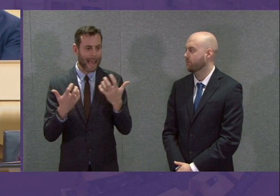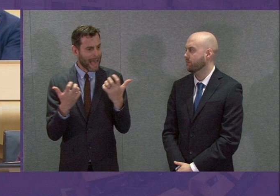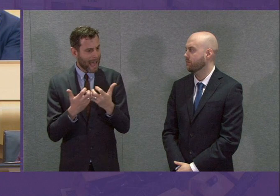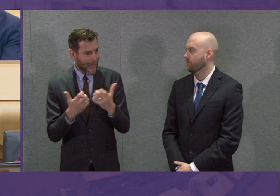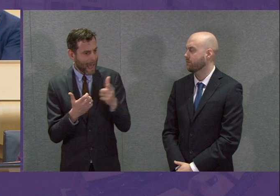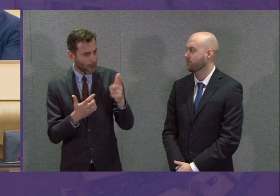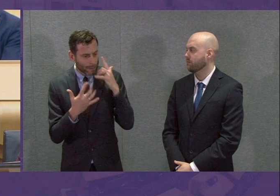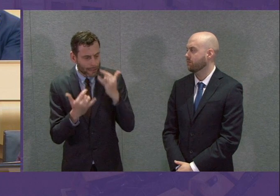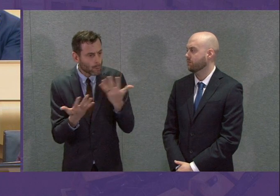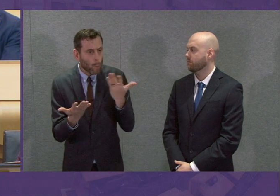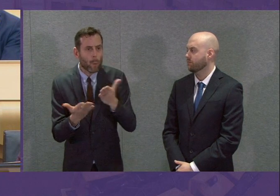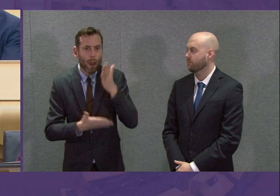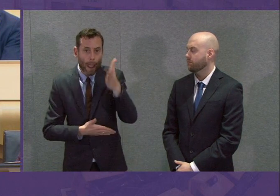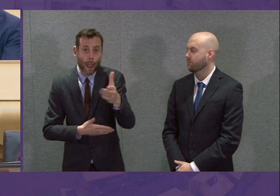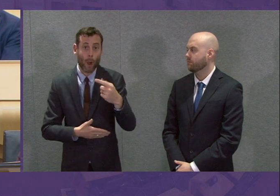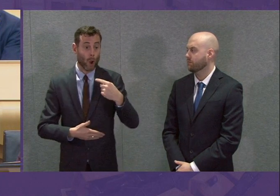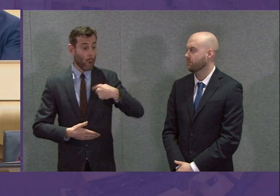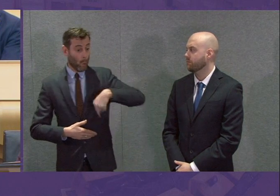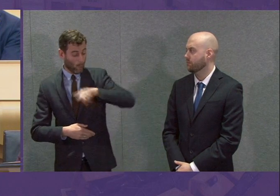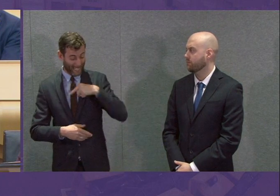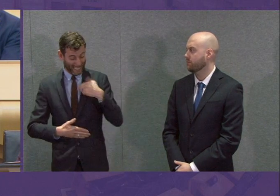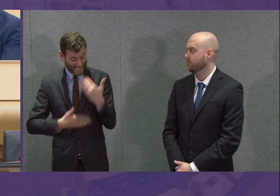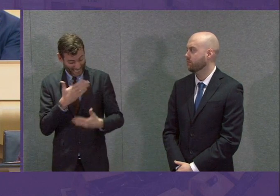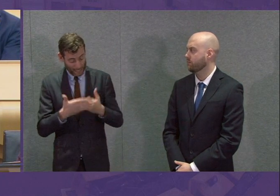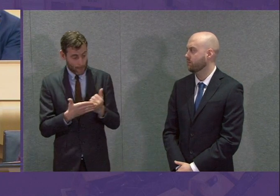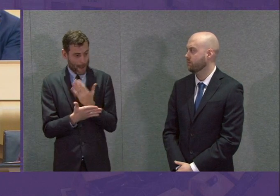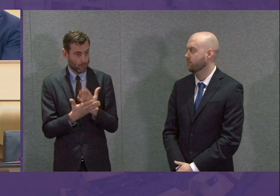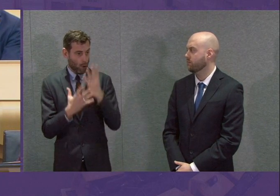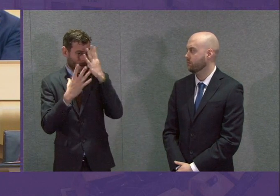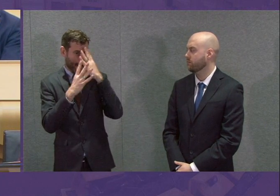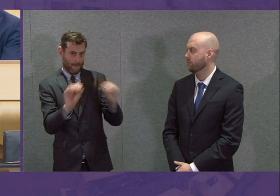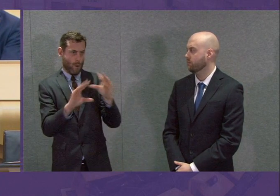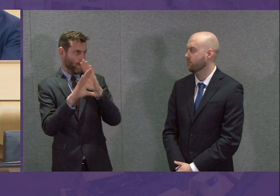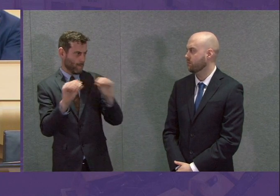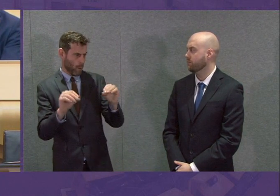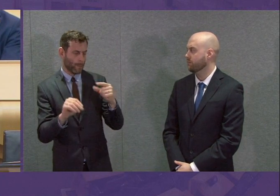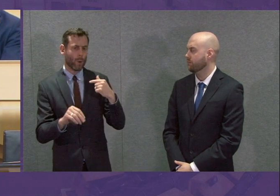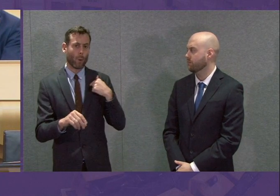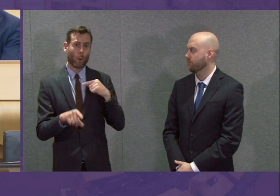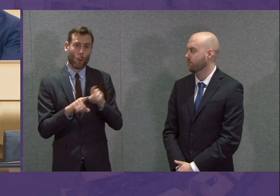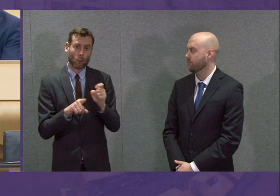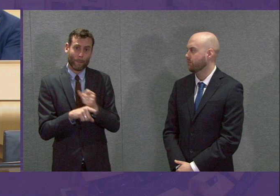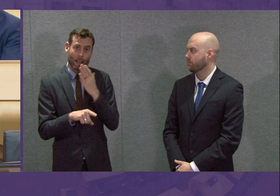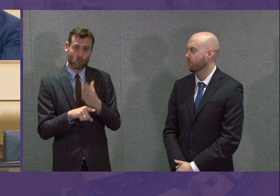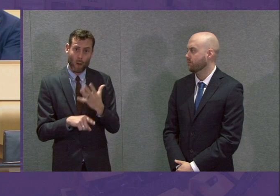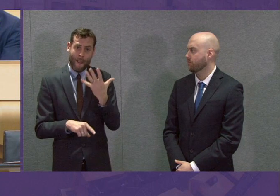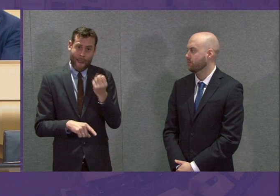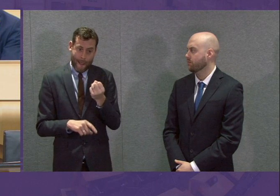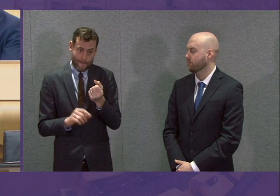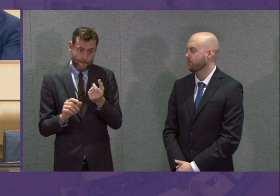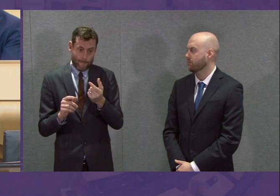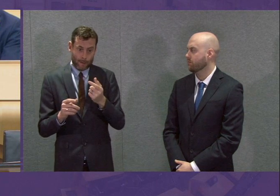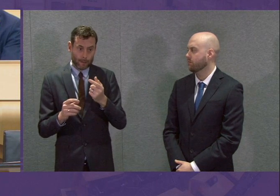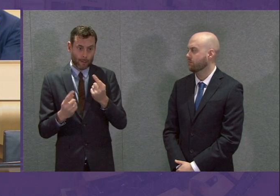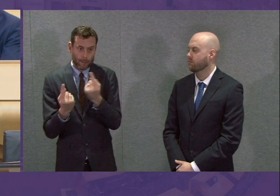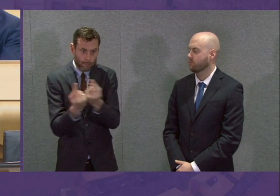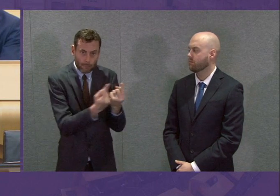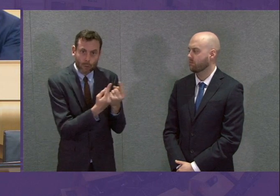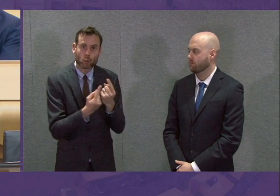said earlier on, we are working at pace to make sure this is in place and that we have the capacity to process those tests. I would say